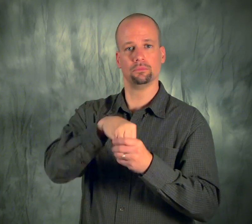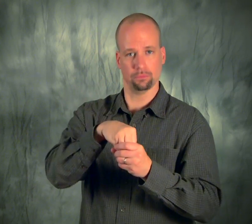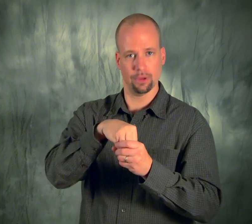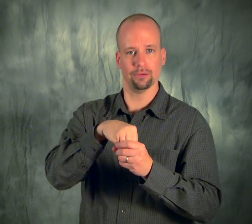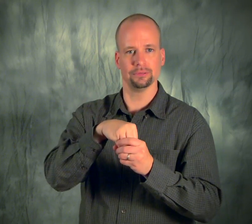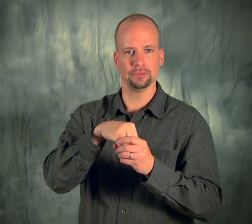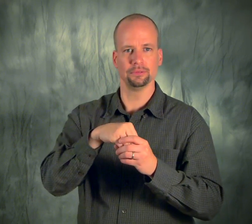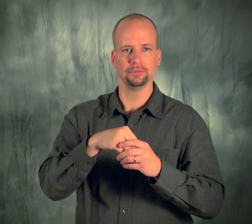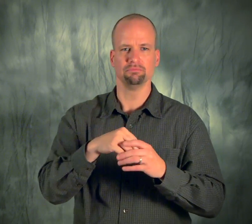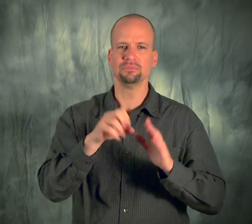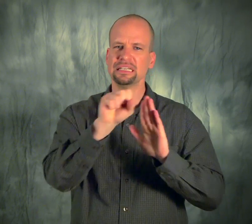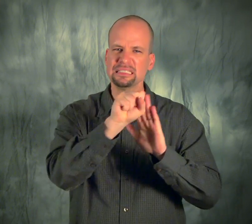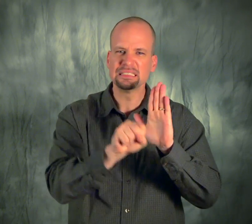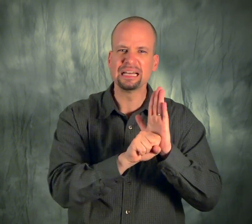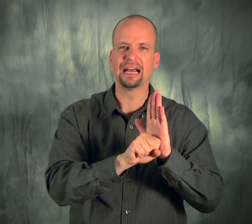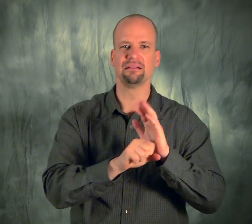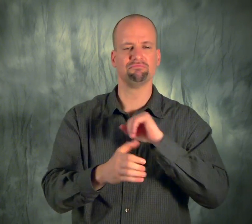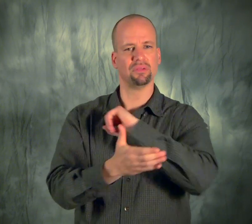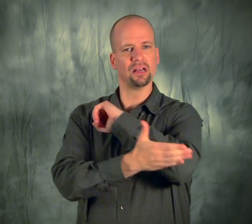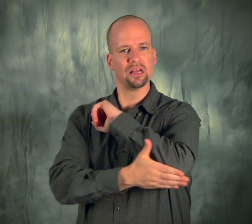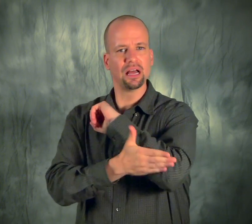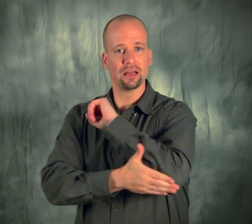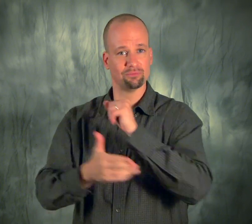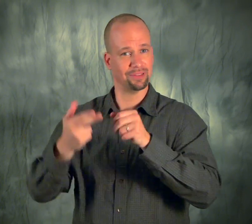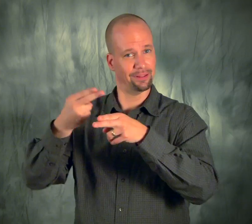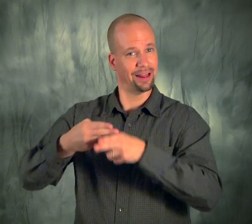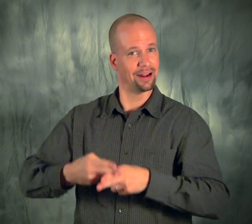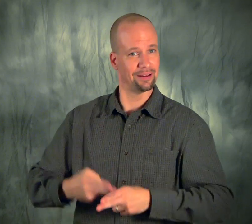The location will consist of the state and county name.